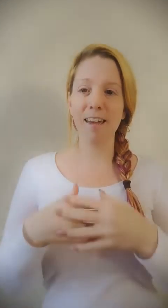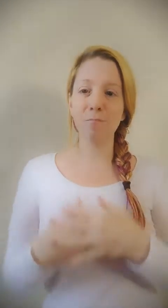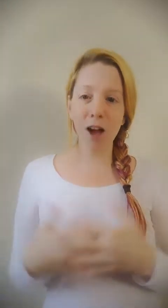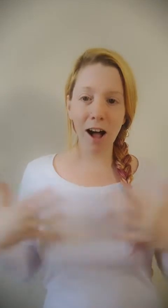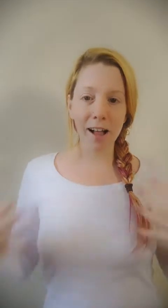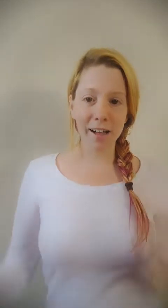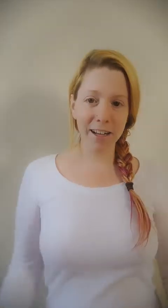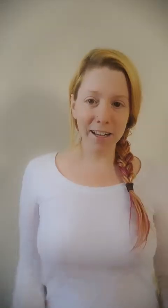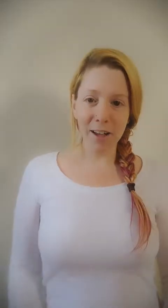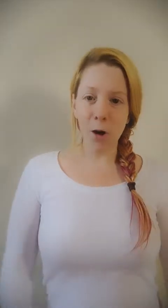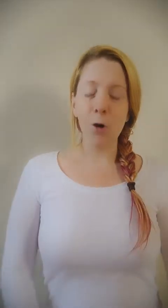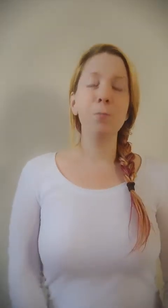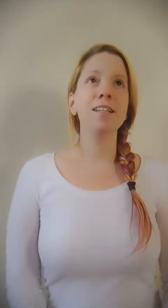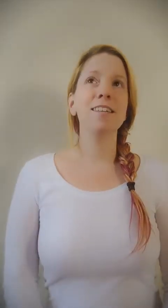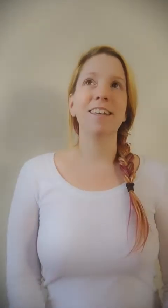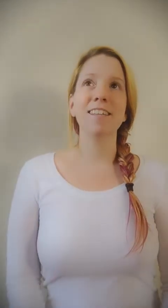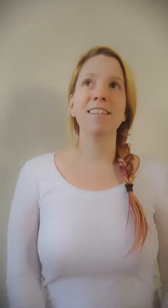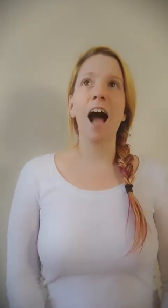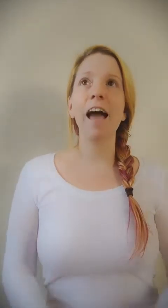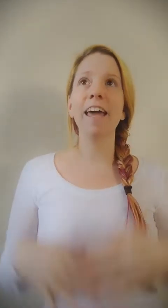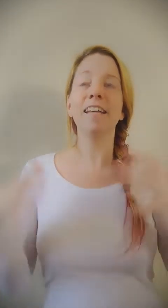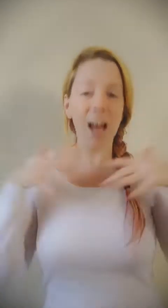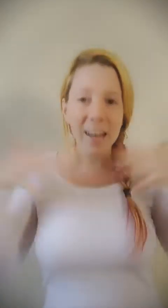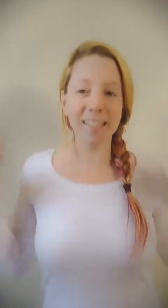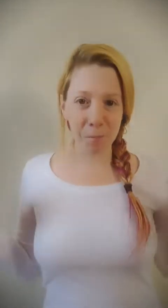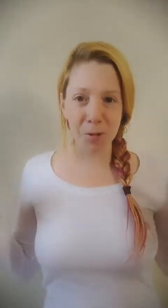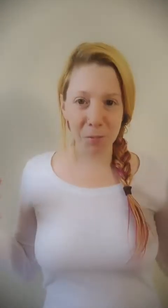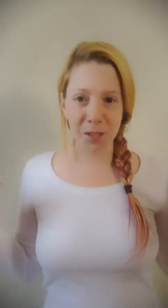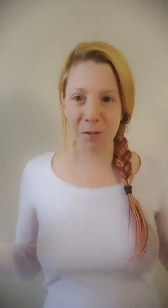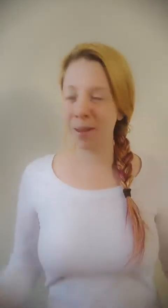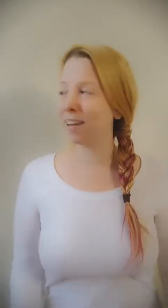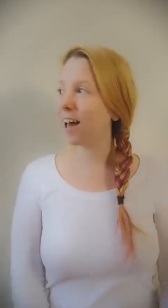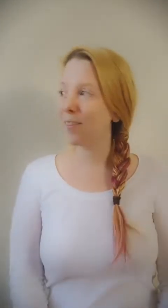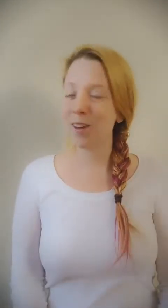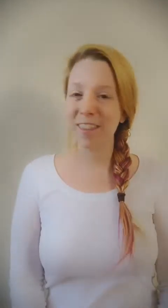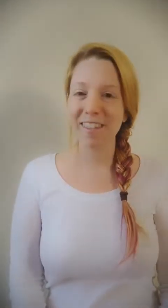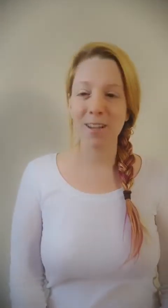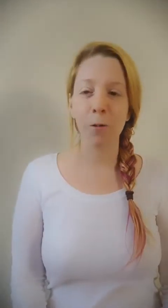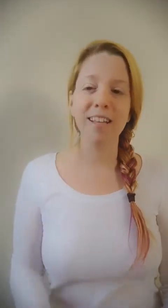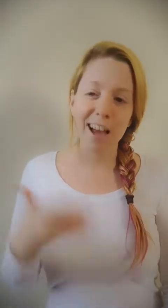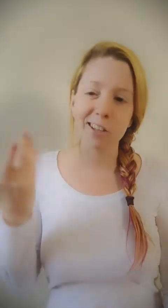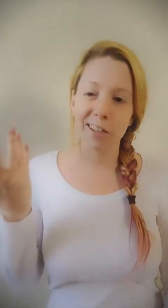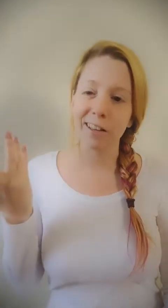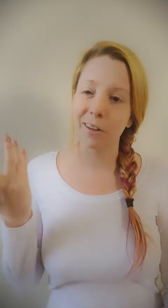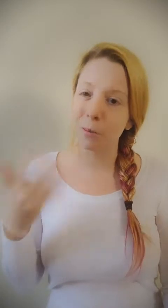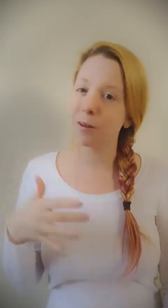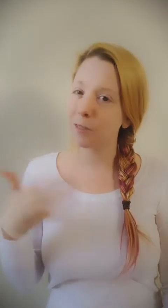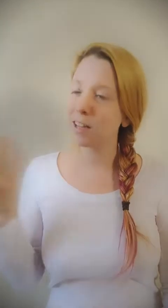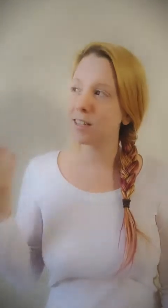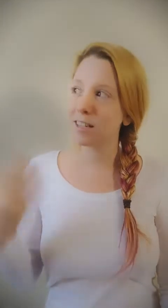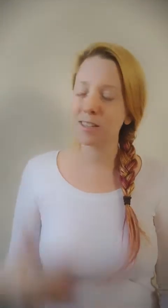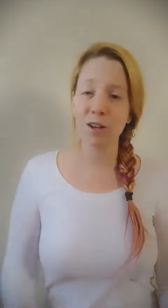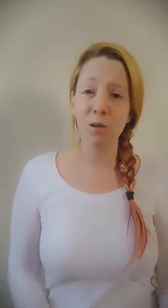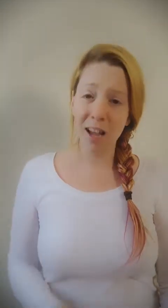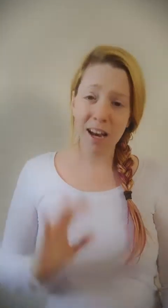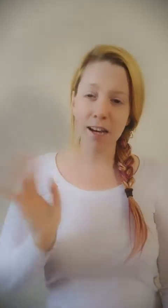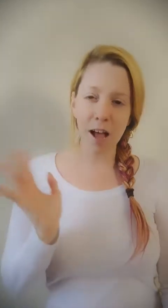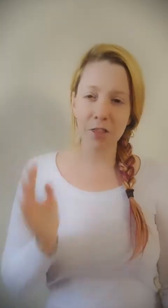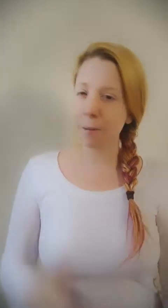am not open to this. It is unacceptable to me to have all this snow. It's actually a little bit fun to see the snow. Not the